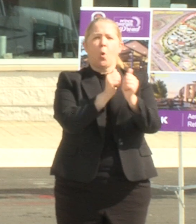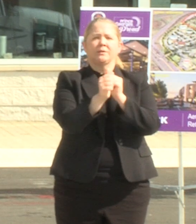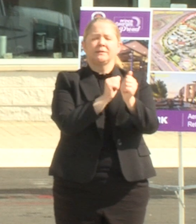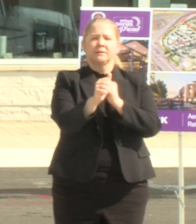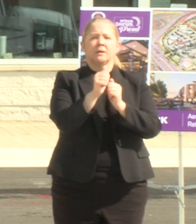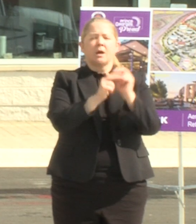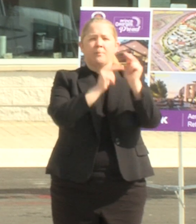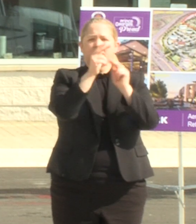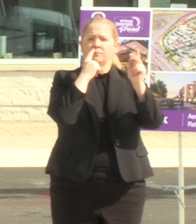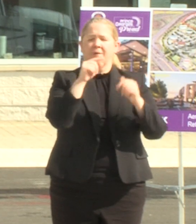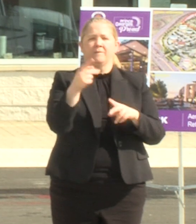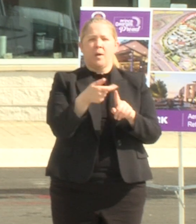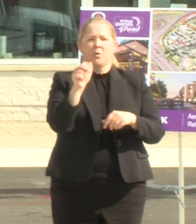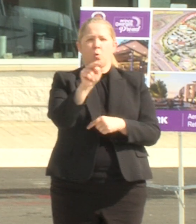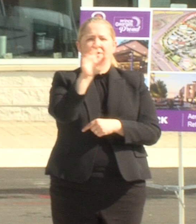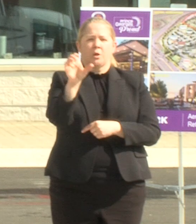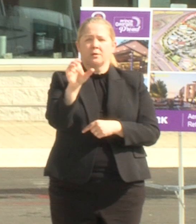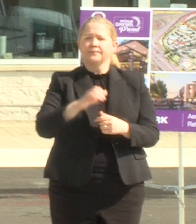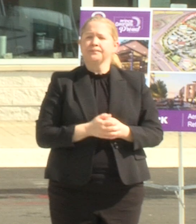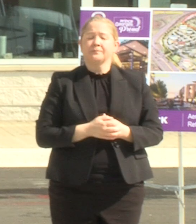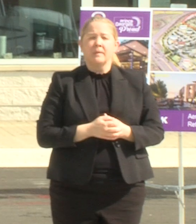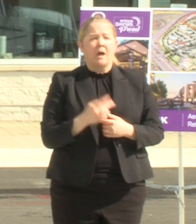i've been experiencing some full circle moments lately